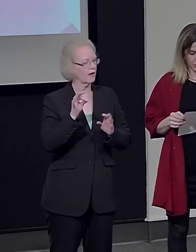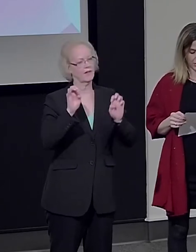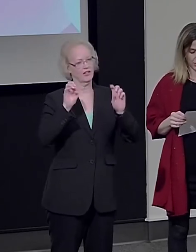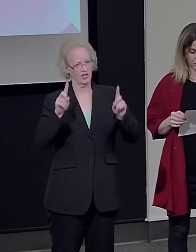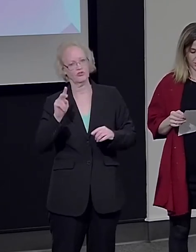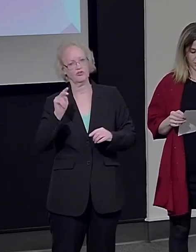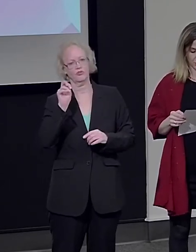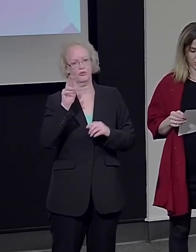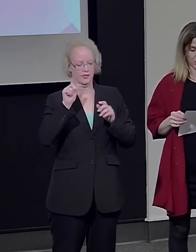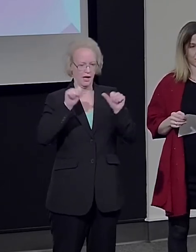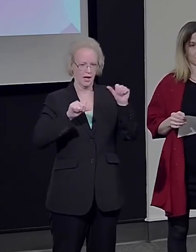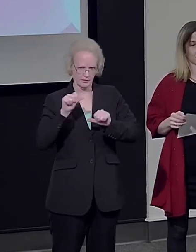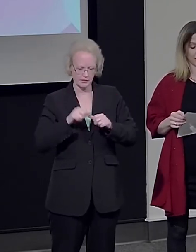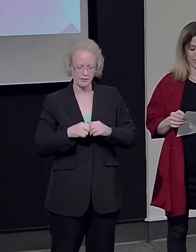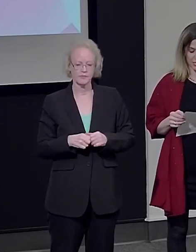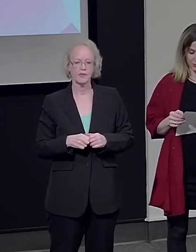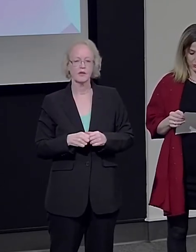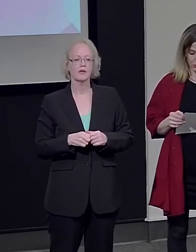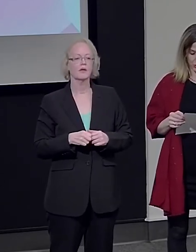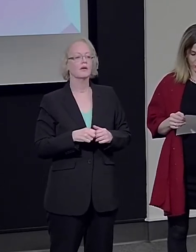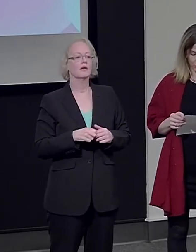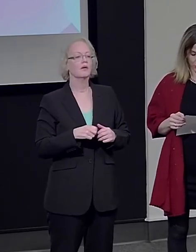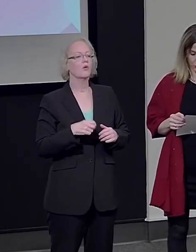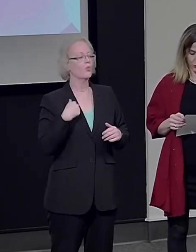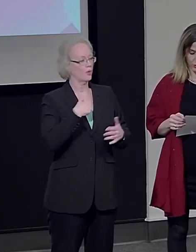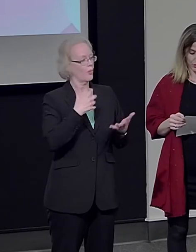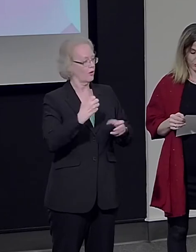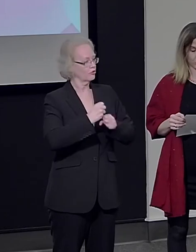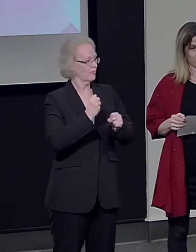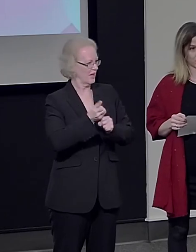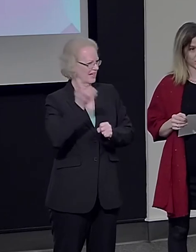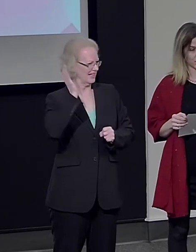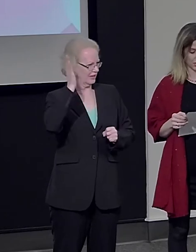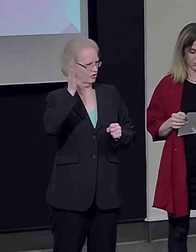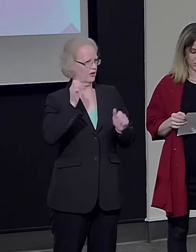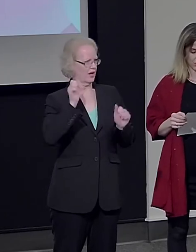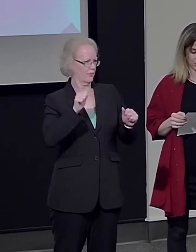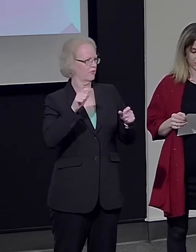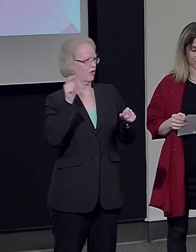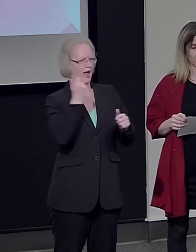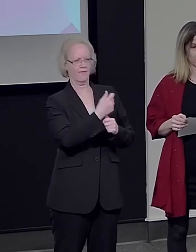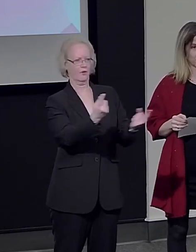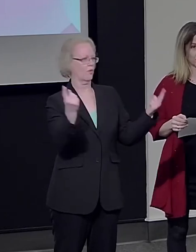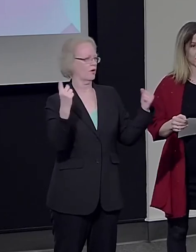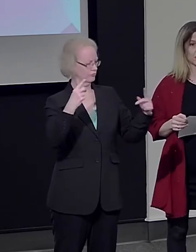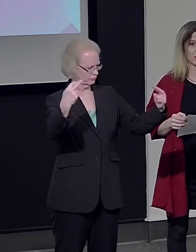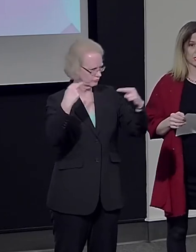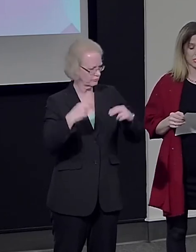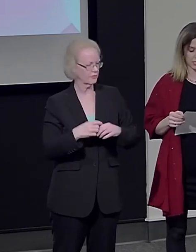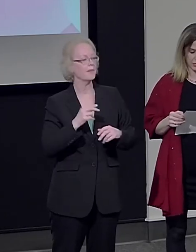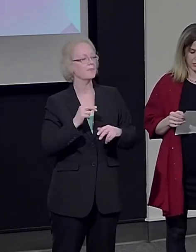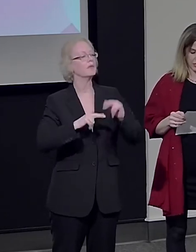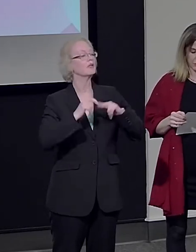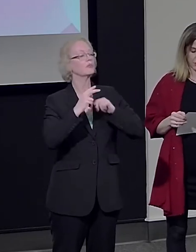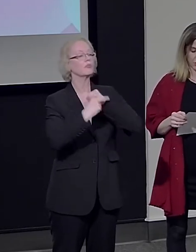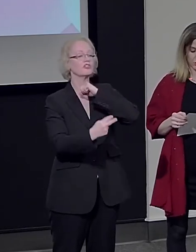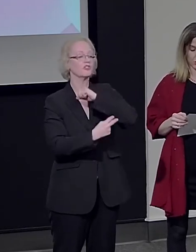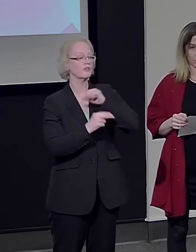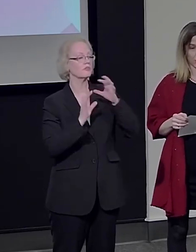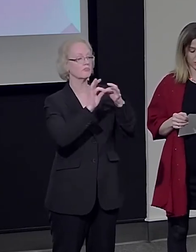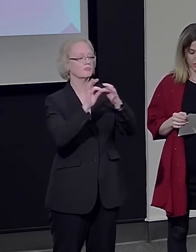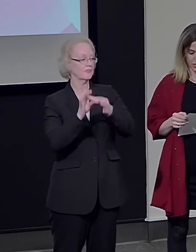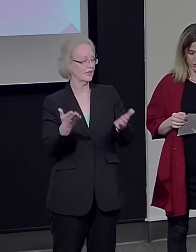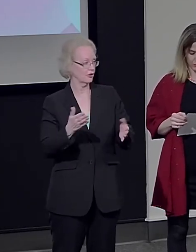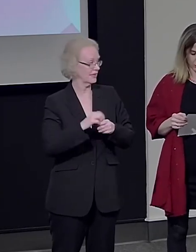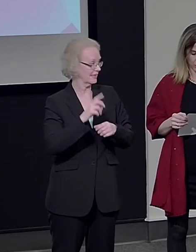Making our Distinguished Lectures accessible to everyone, we want to build bridges across scientific communities here in D.C., but also